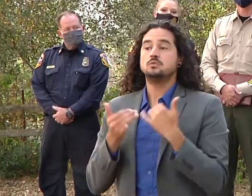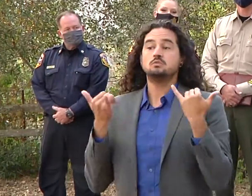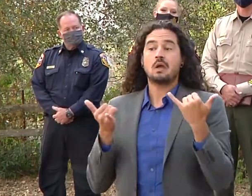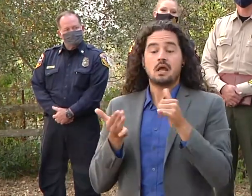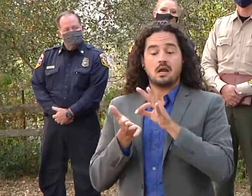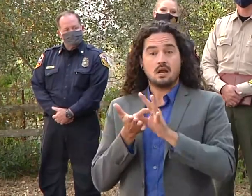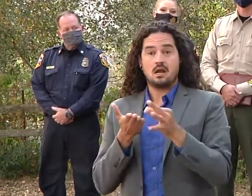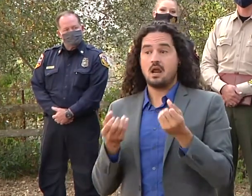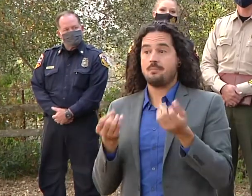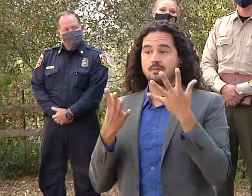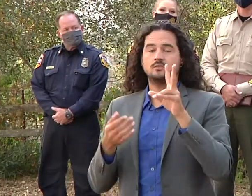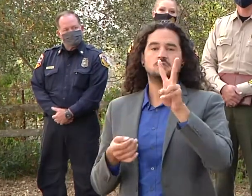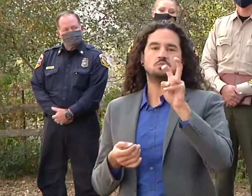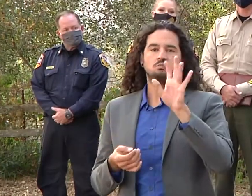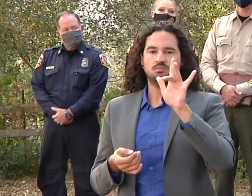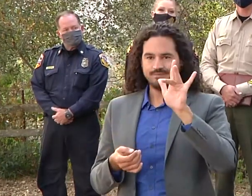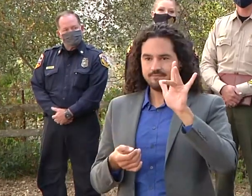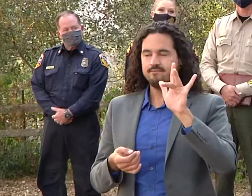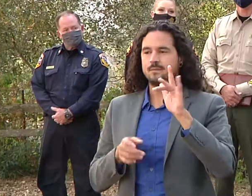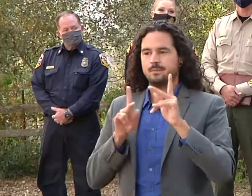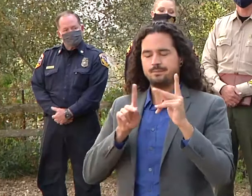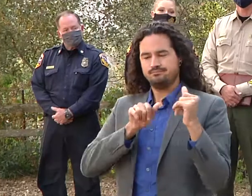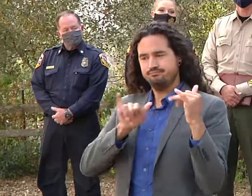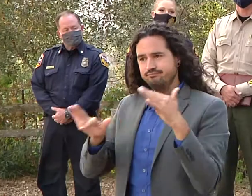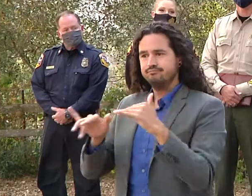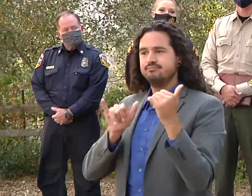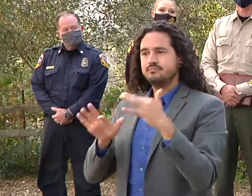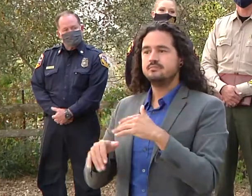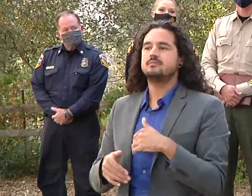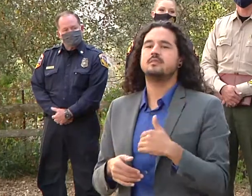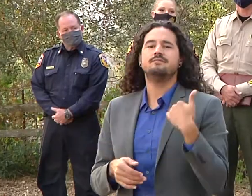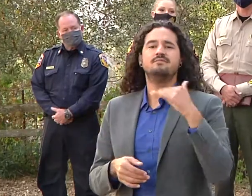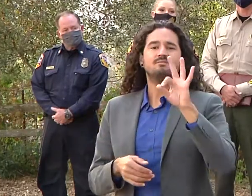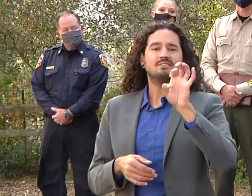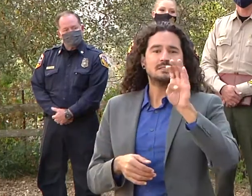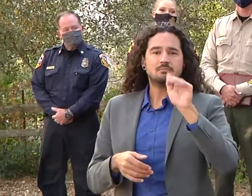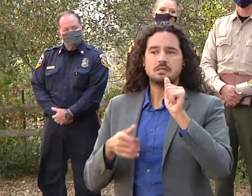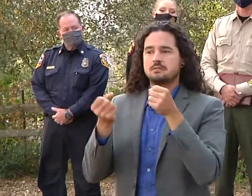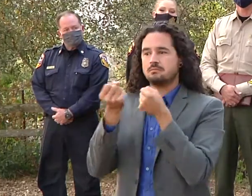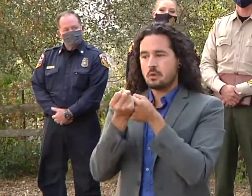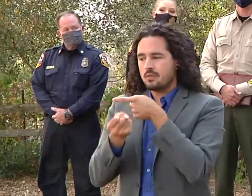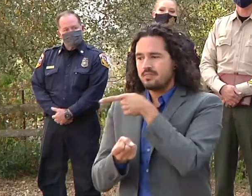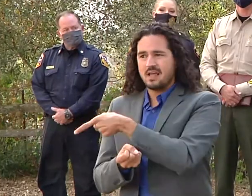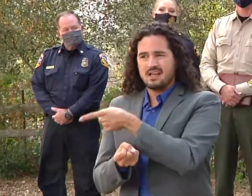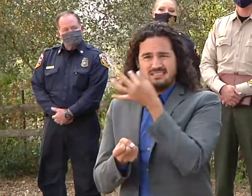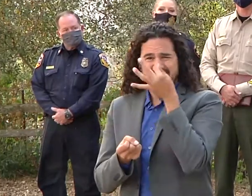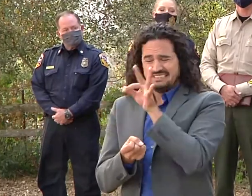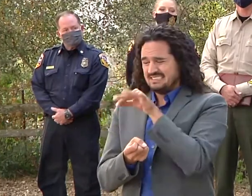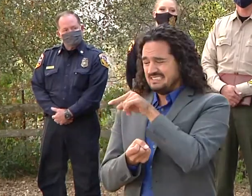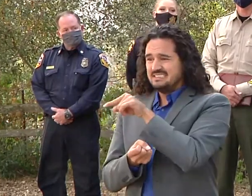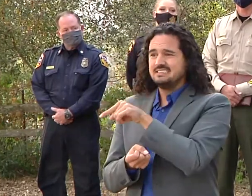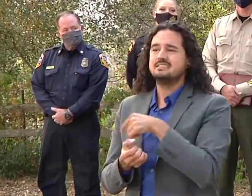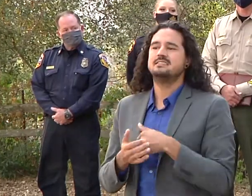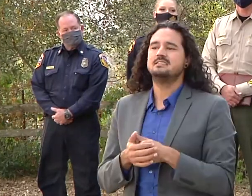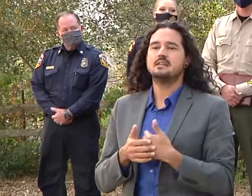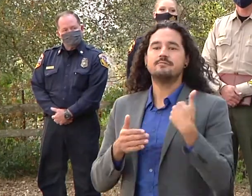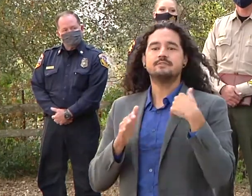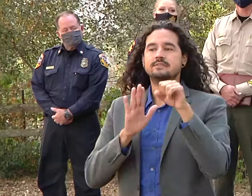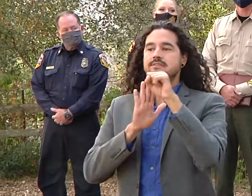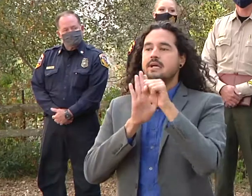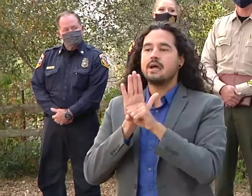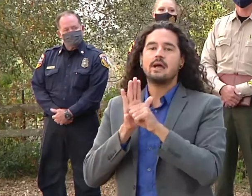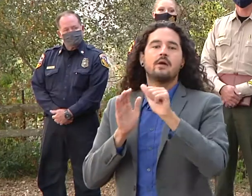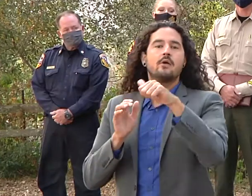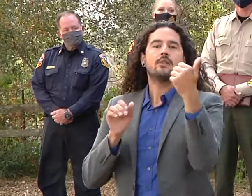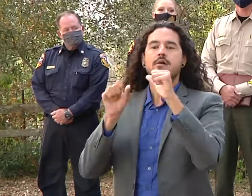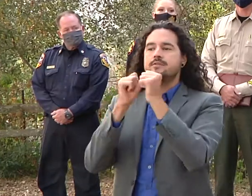have federal fema trailers just adjacent to where the stadium is we have state and other partners inside